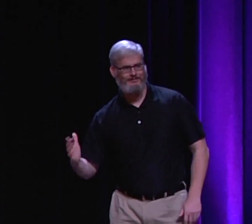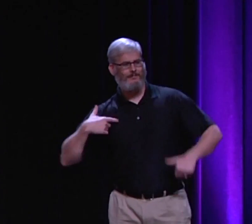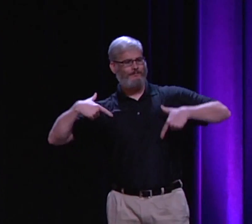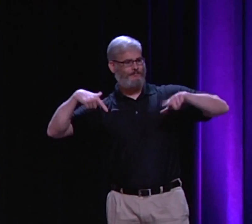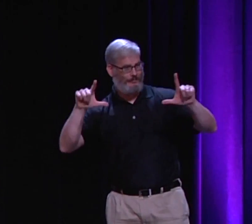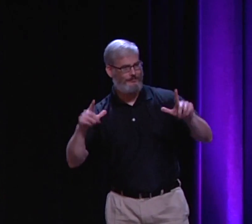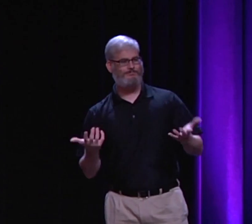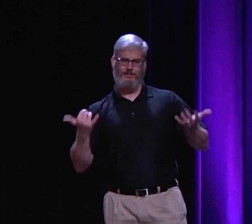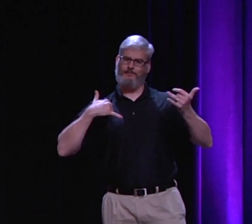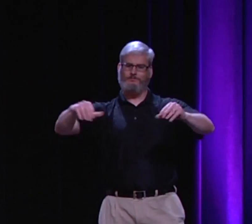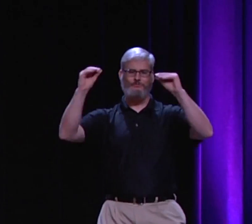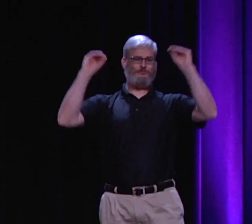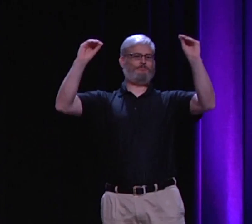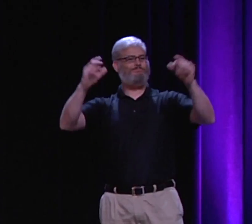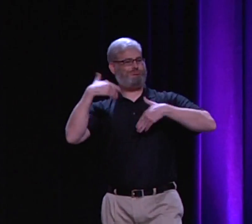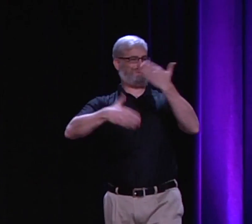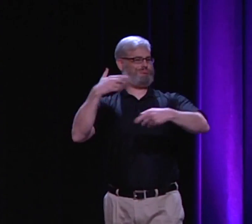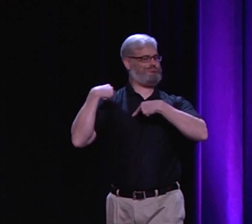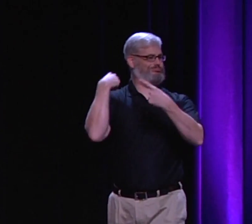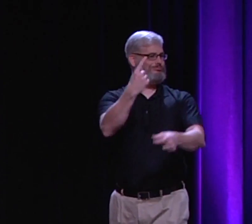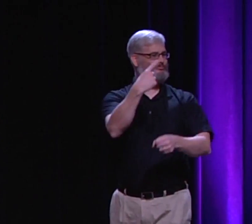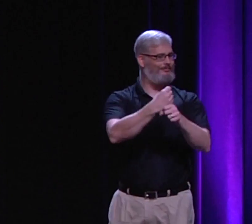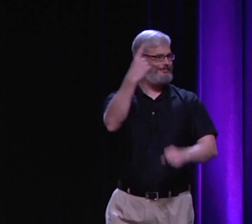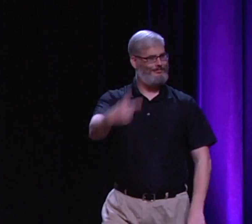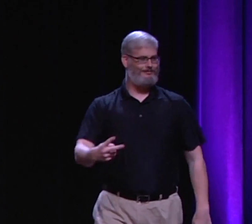So my speech today is called, Is Atheism a New Religion?